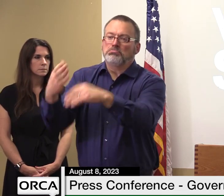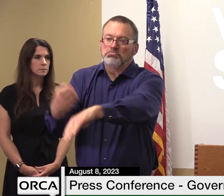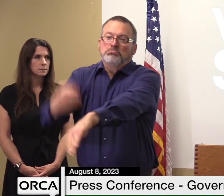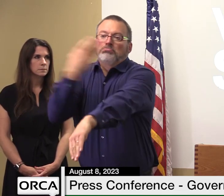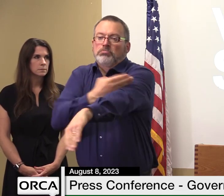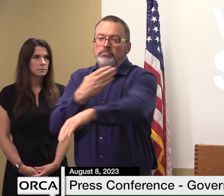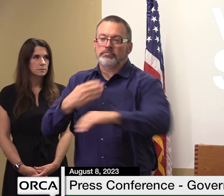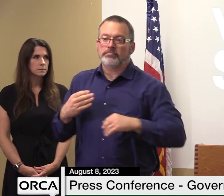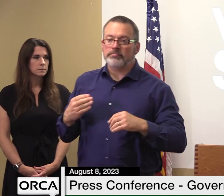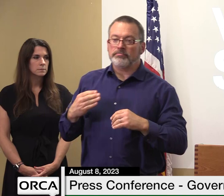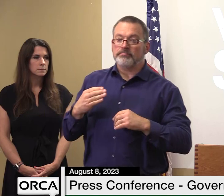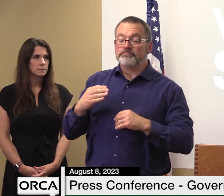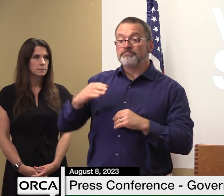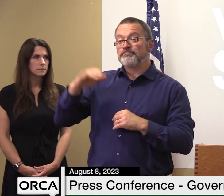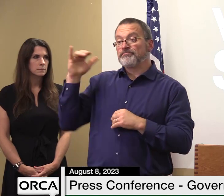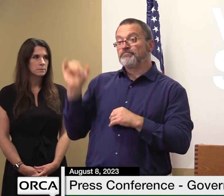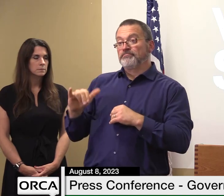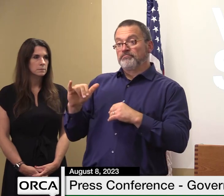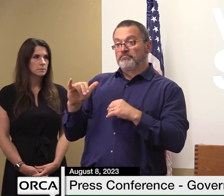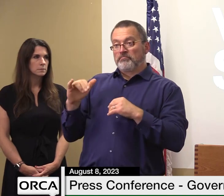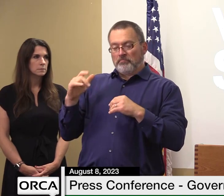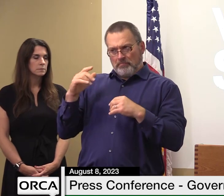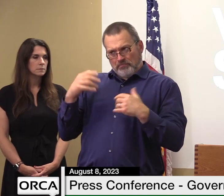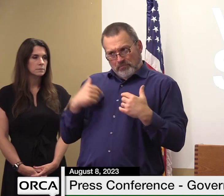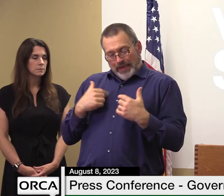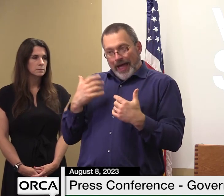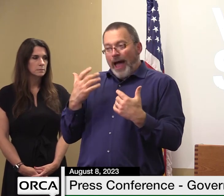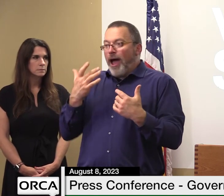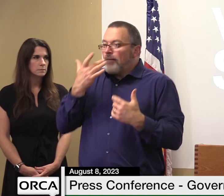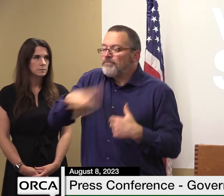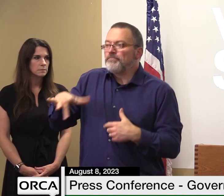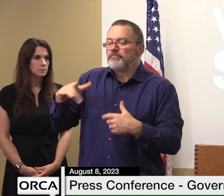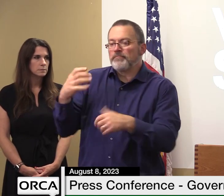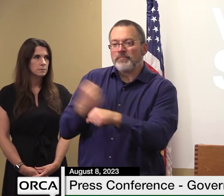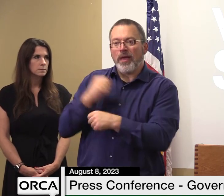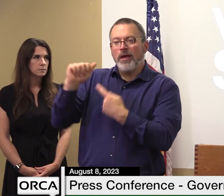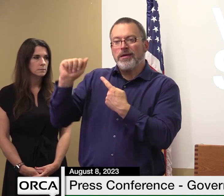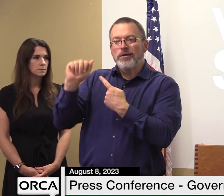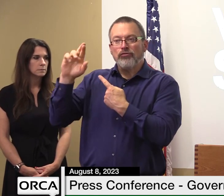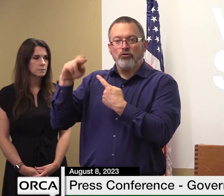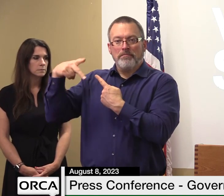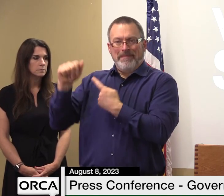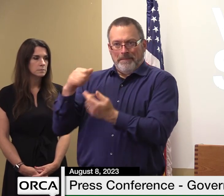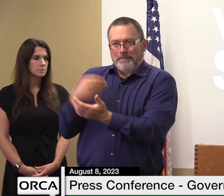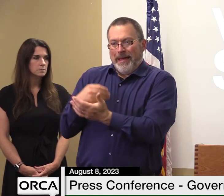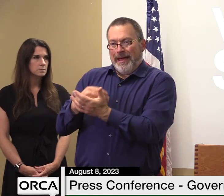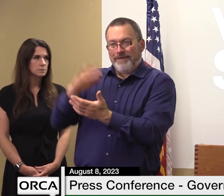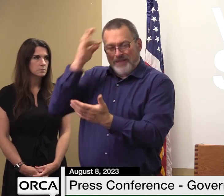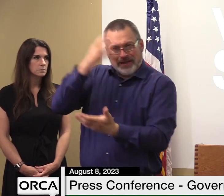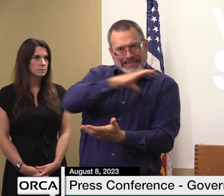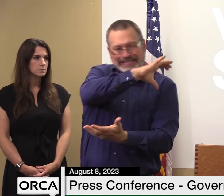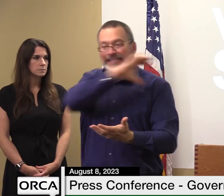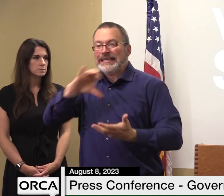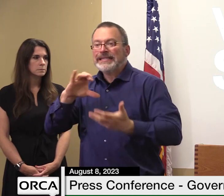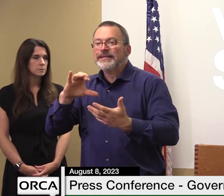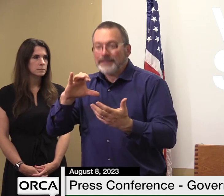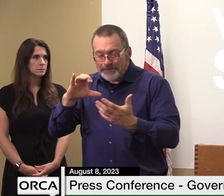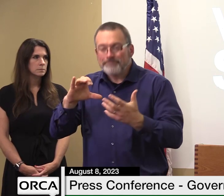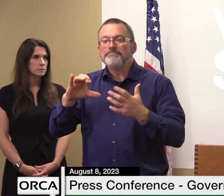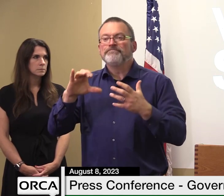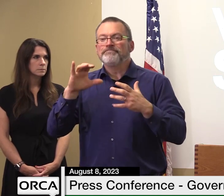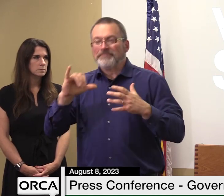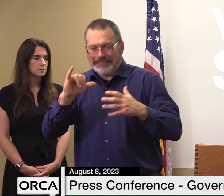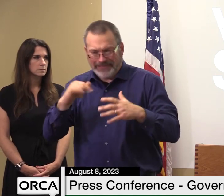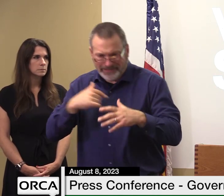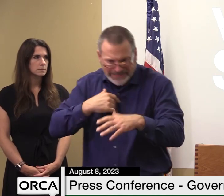as you know we dedicated hundreds of millions to this work for things like housing water sewer stormwater infrastructure